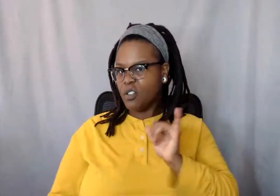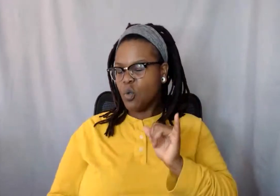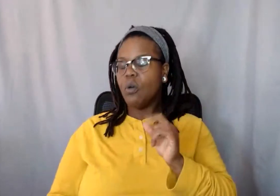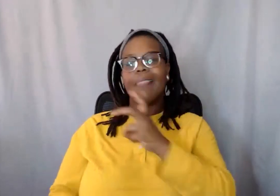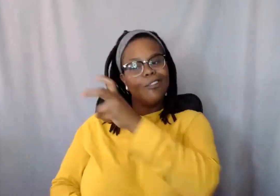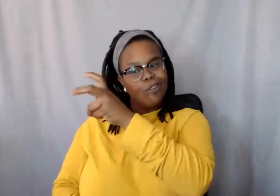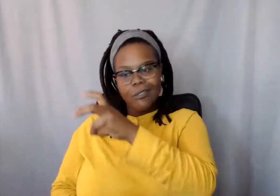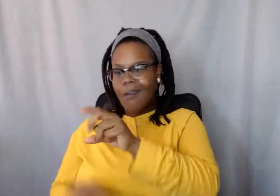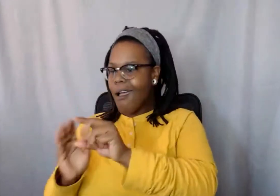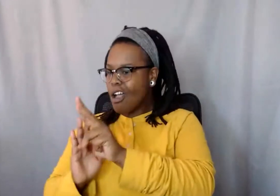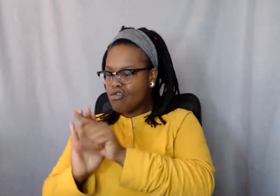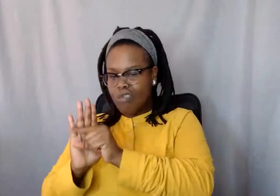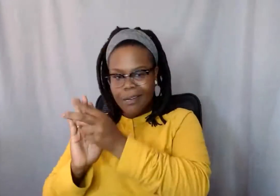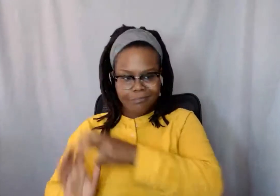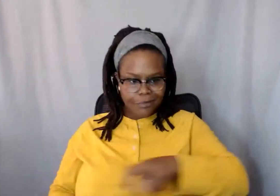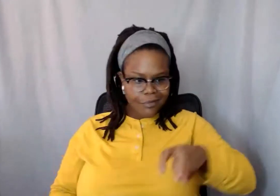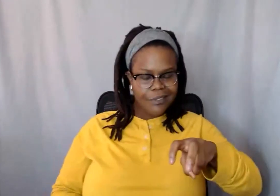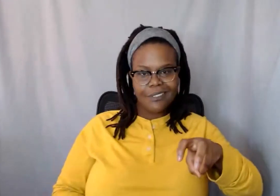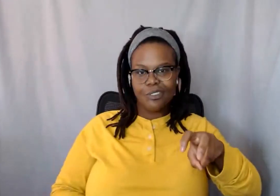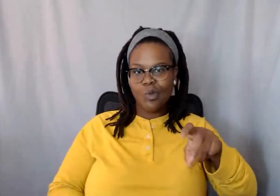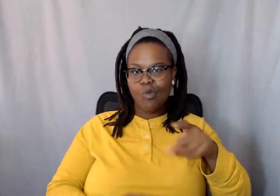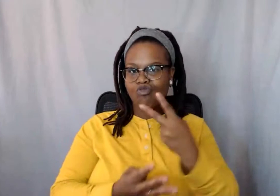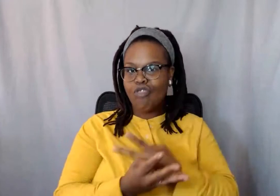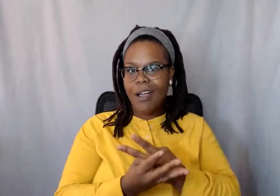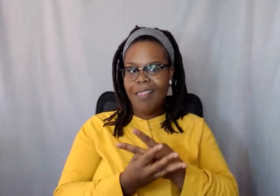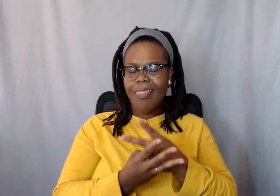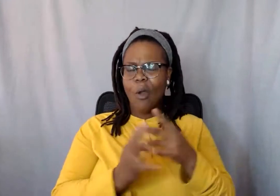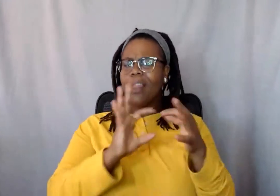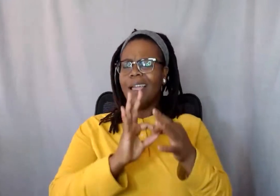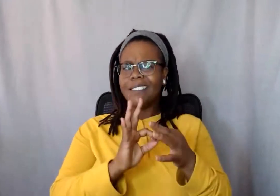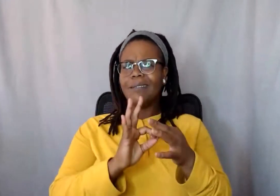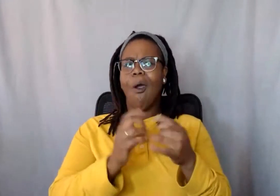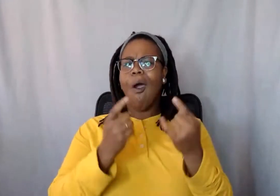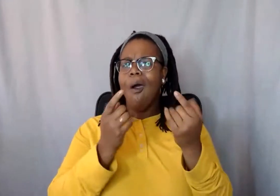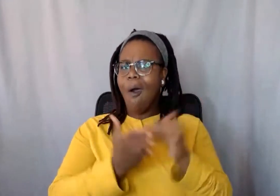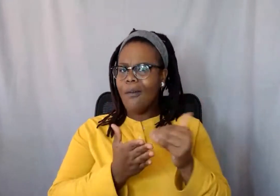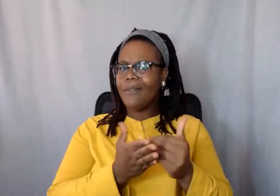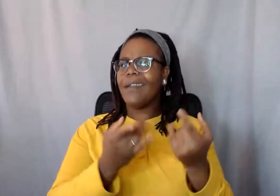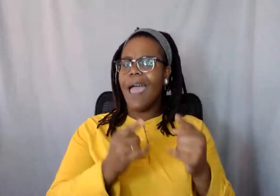kind of relationship that happens often between, you know, faculty and students, usually one of,